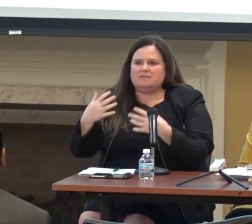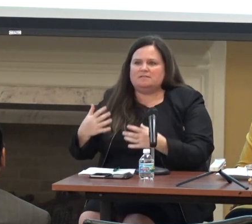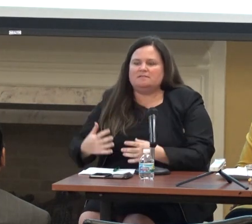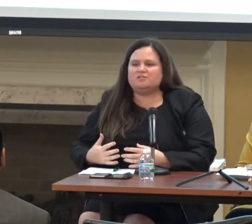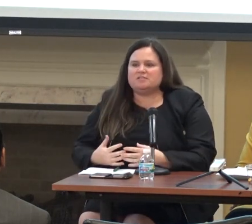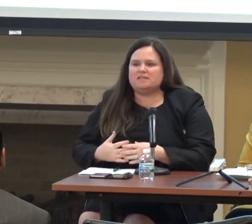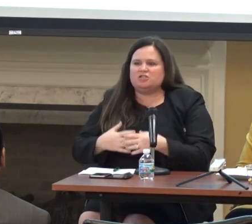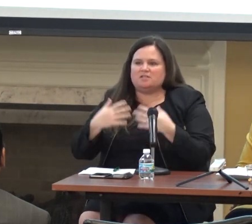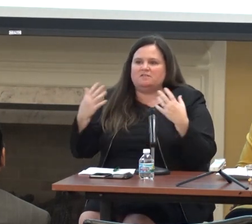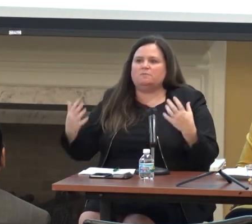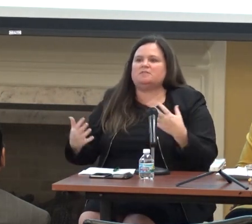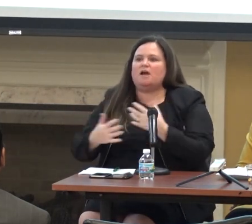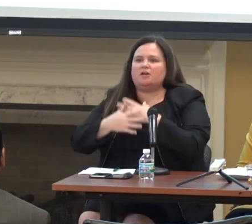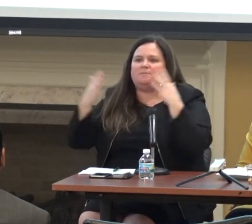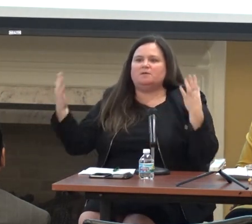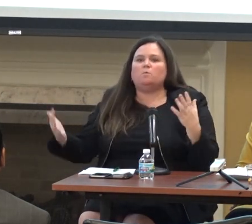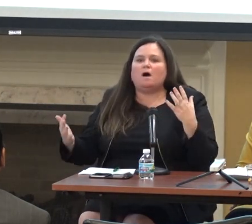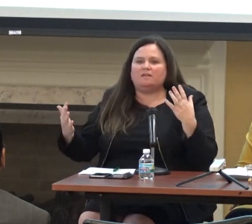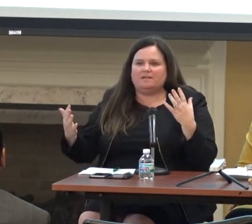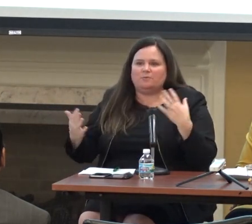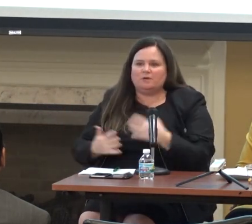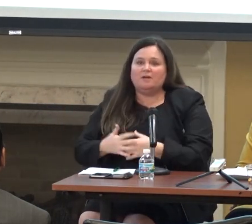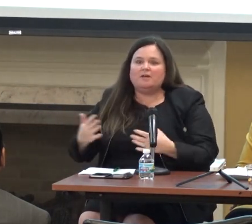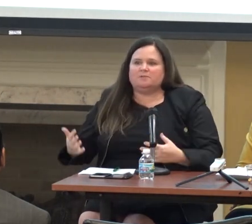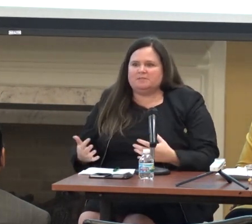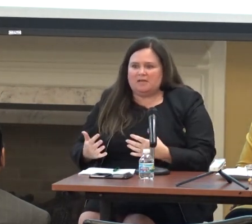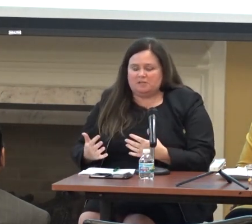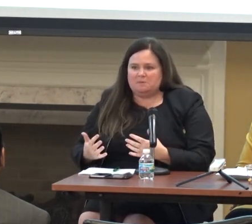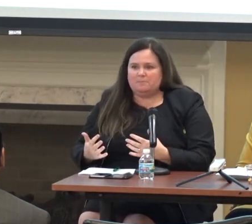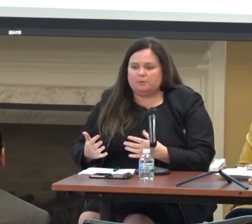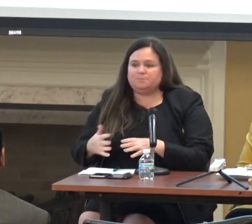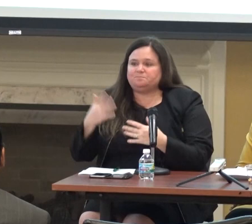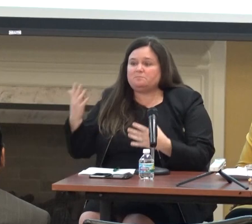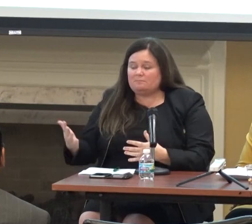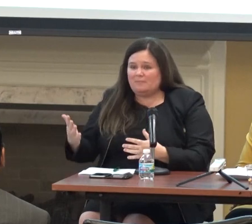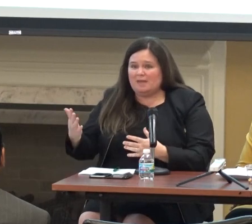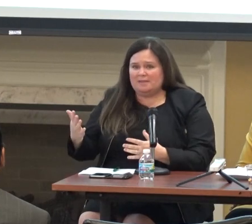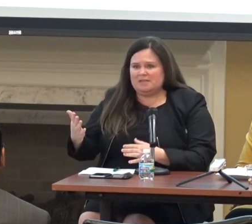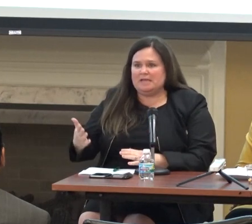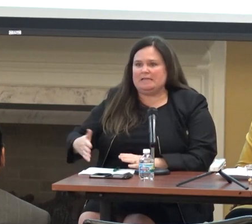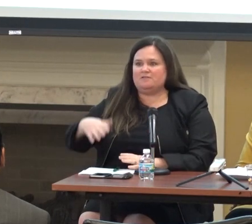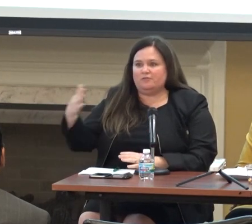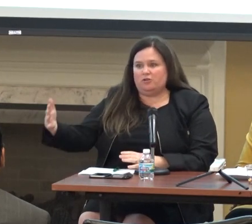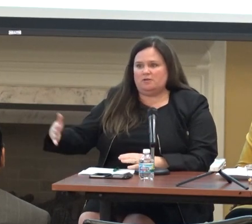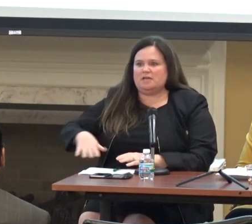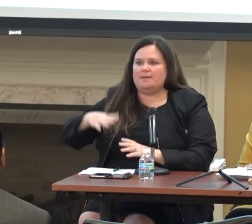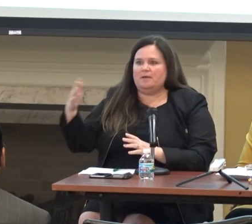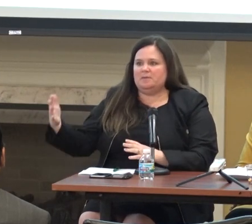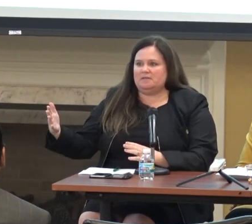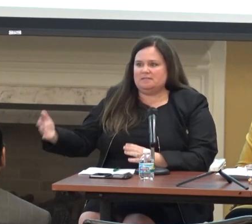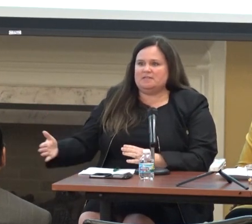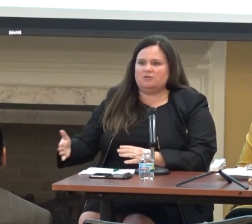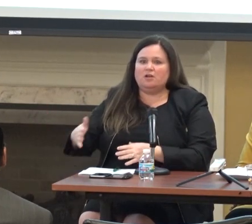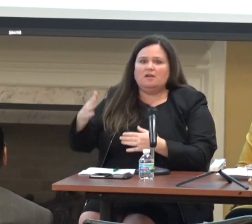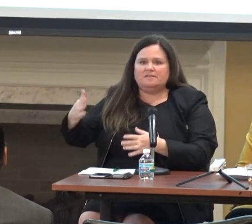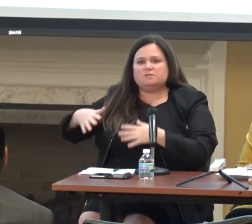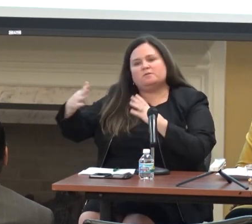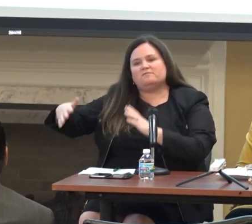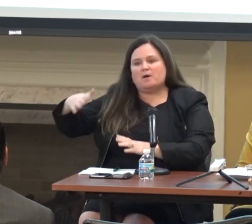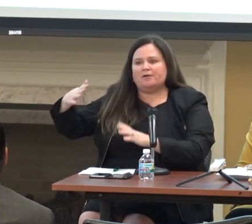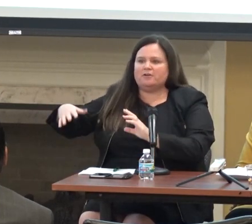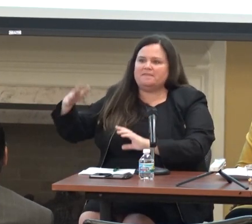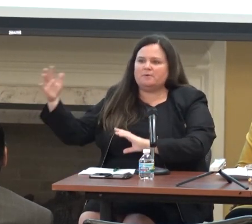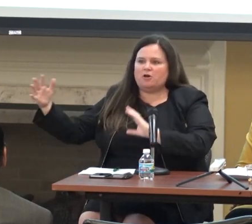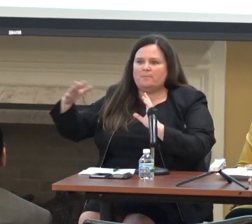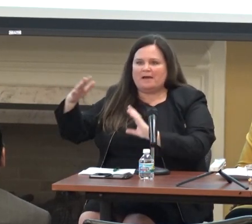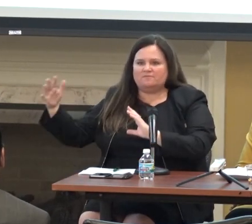policies and legislation that there was not going to be a wall anymore to protect the people. Anthony Kennedy for a long time had been considered the